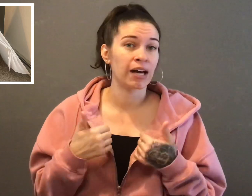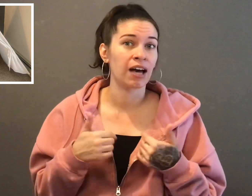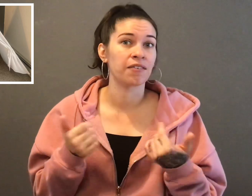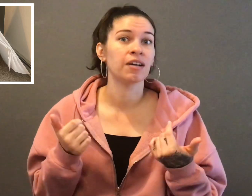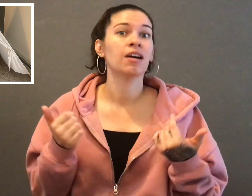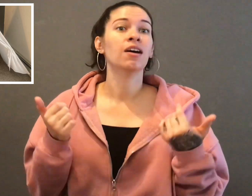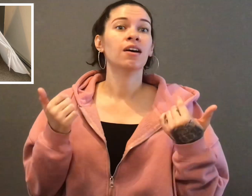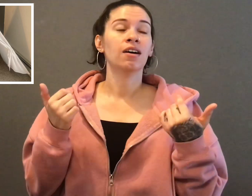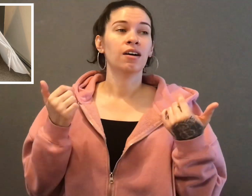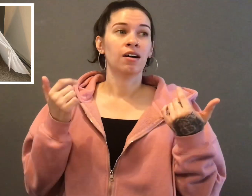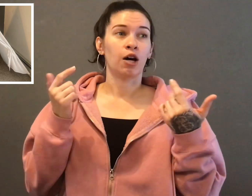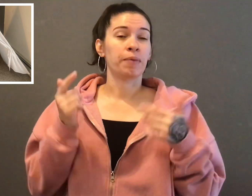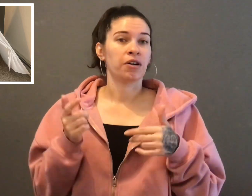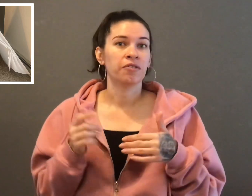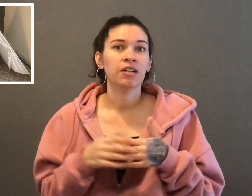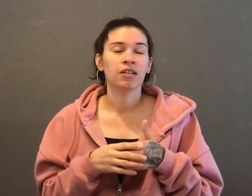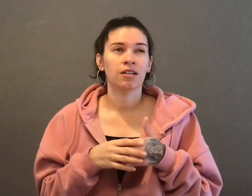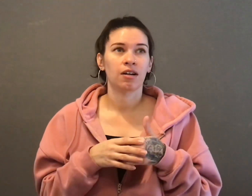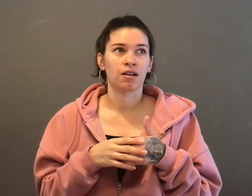have above. Um,